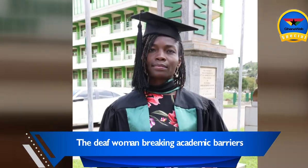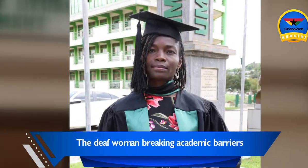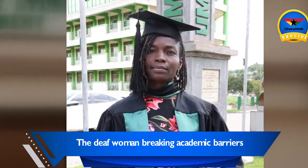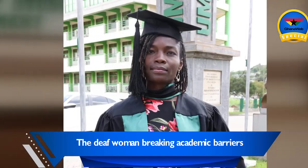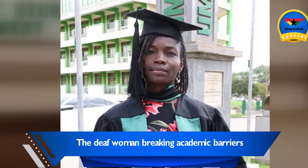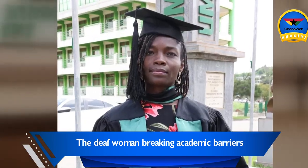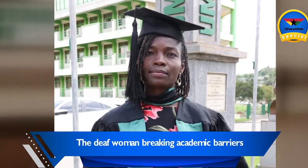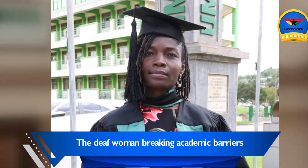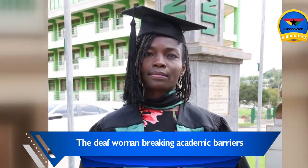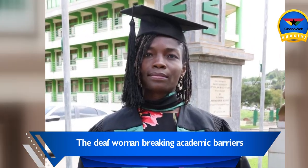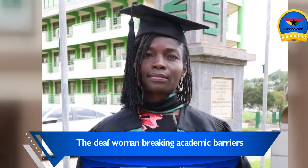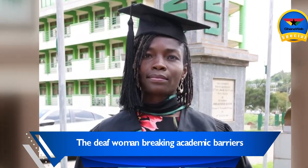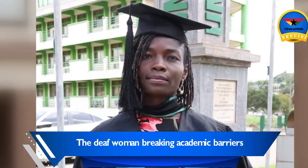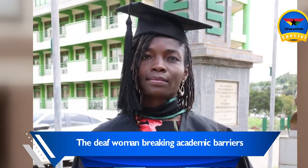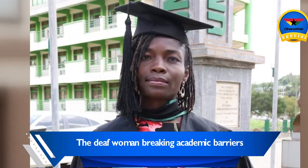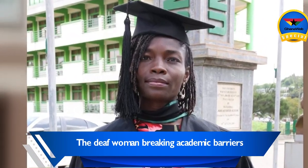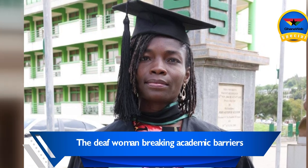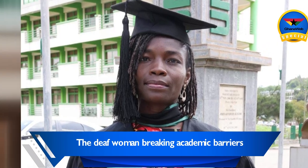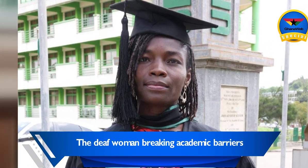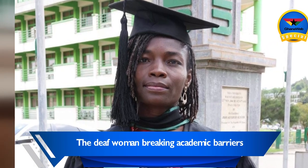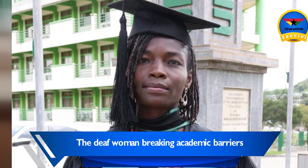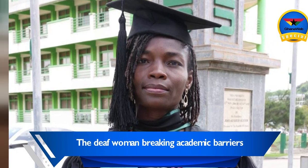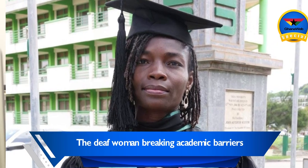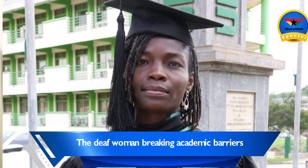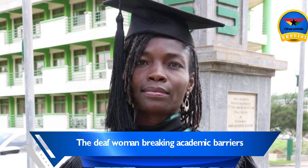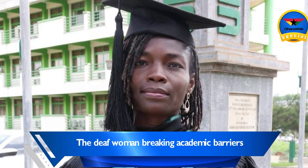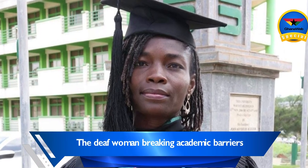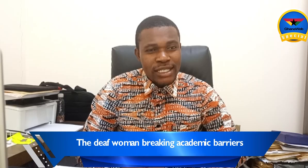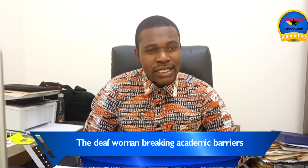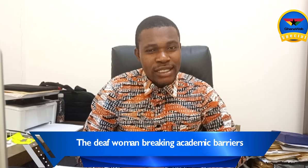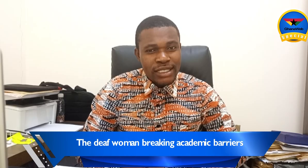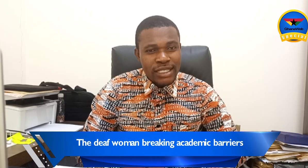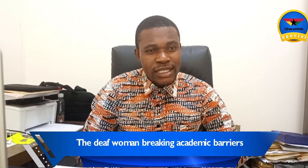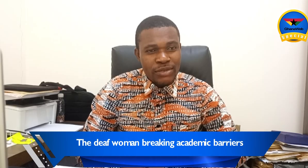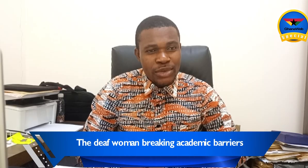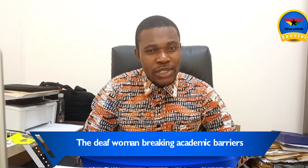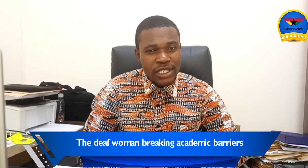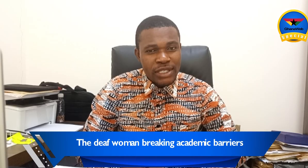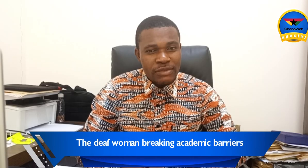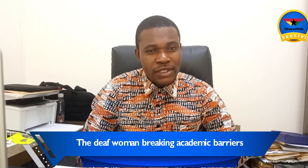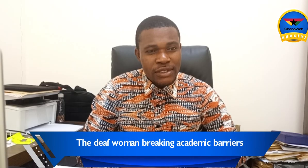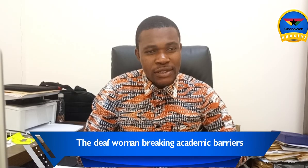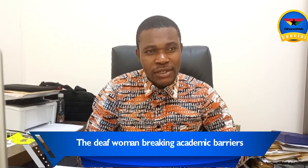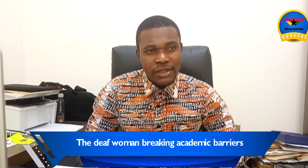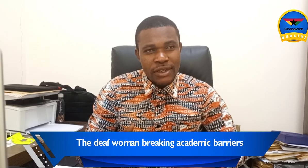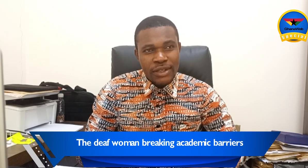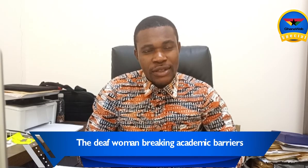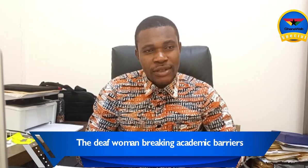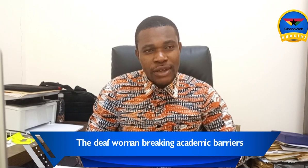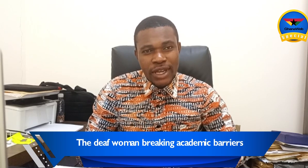knowing she was hearing impaired. When we received her